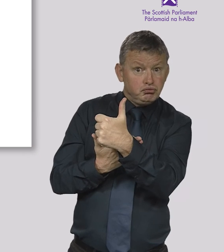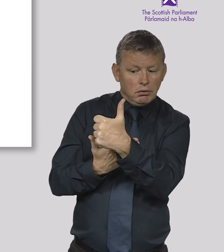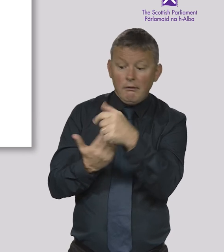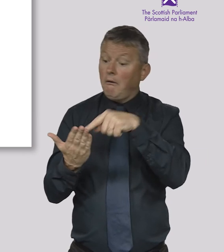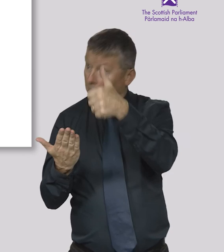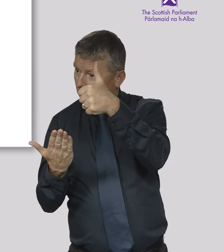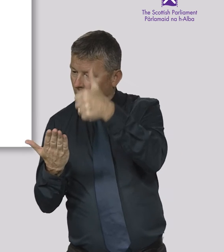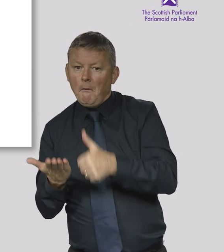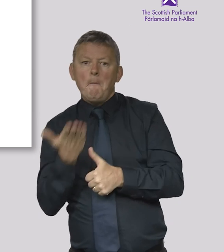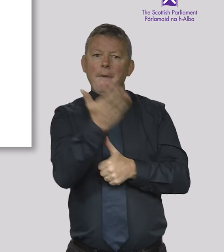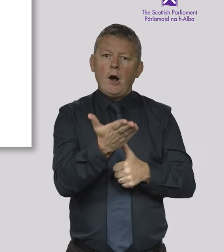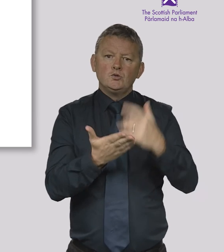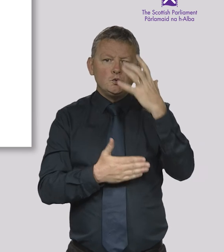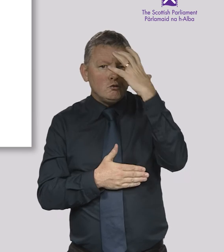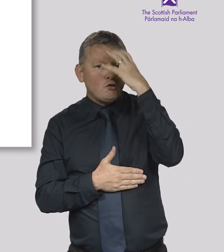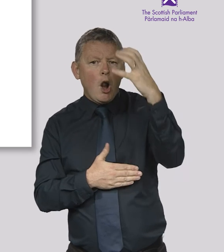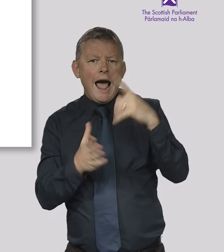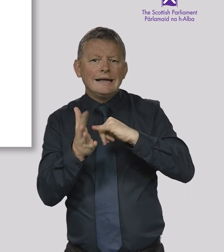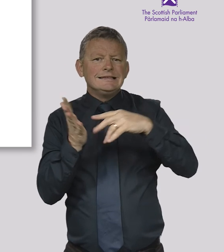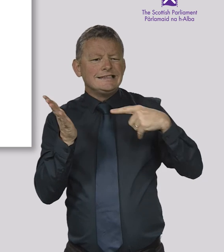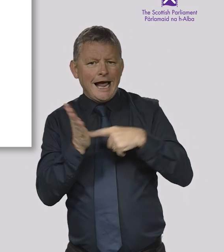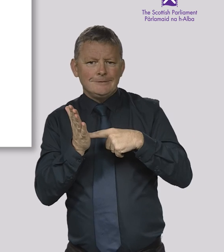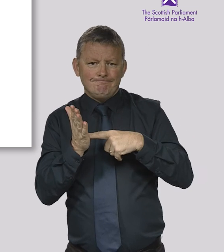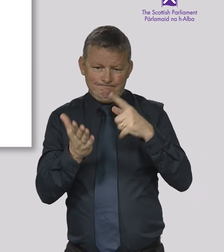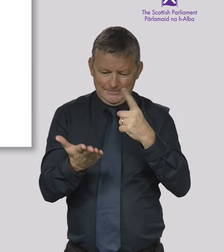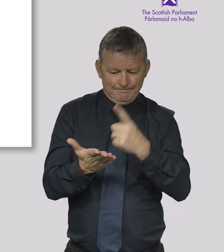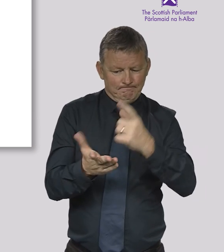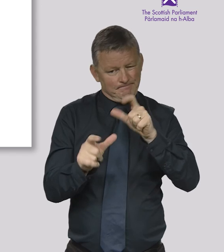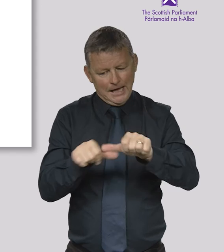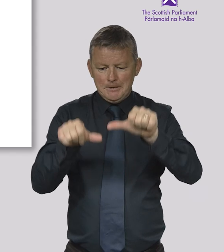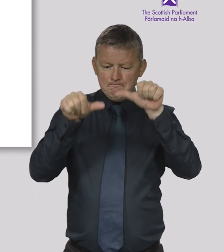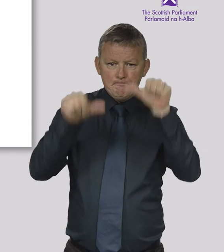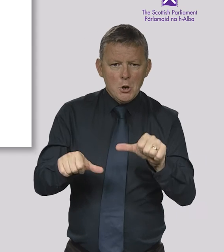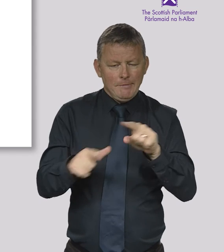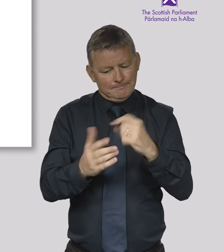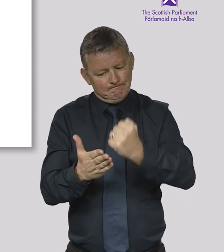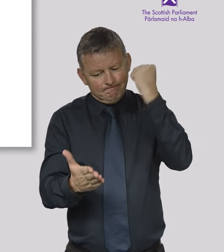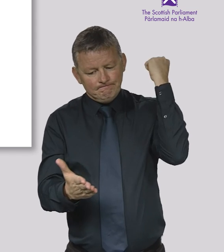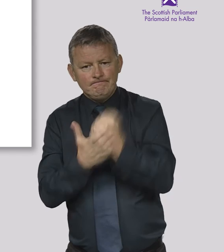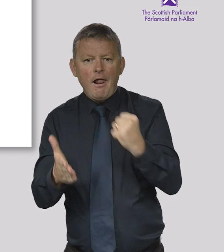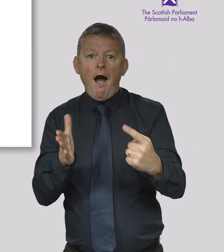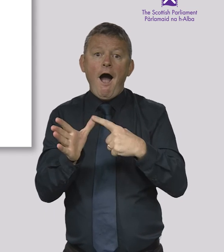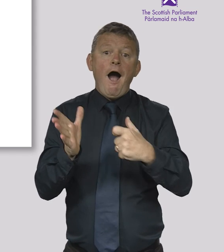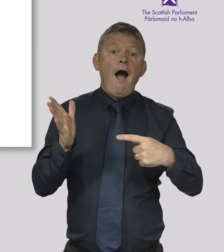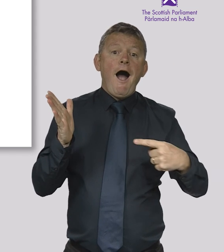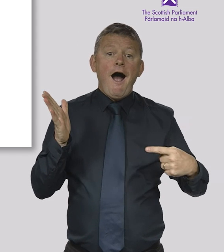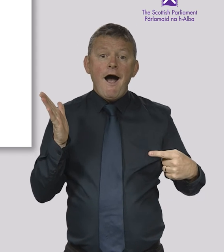it will be submitted for royal assent from the monarch. Once a Bill has received royal assent, it becomes an act of the Scottish